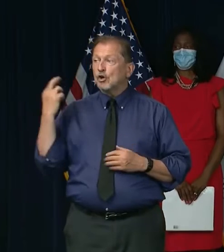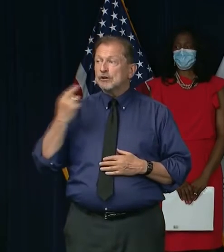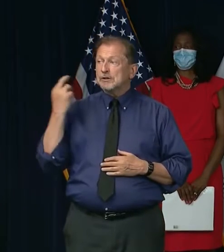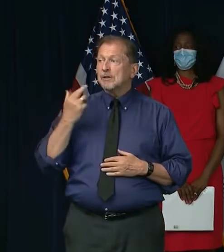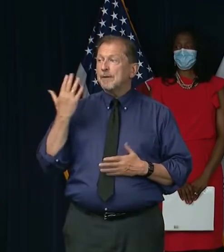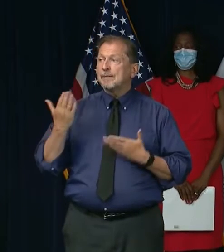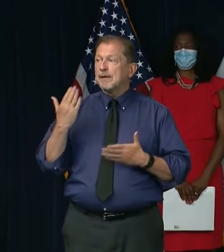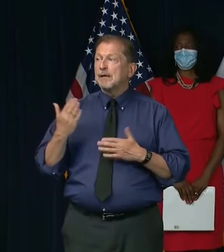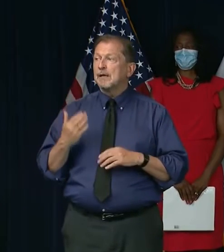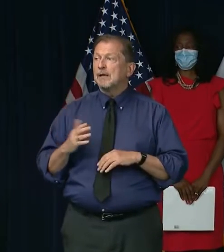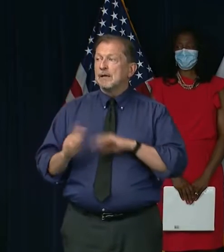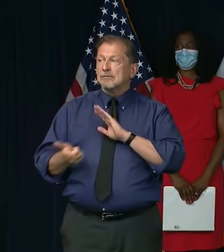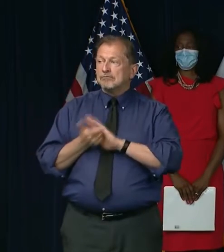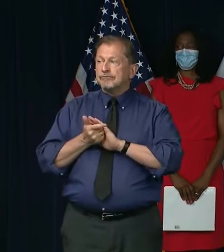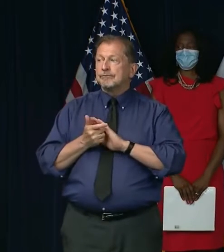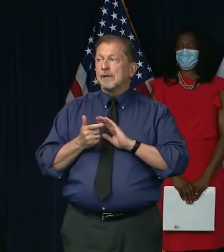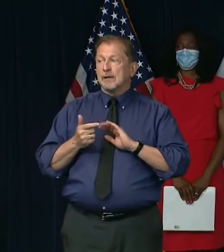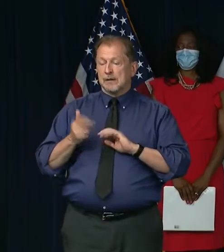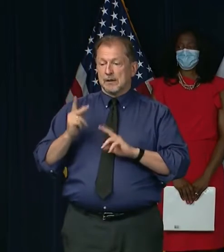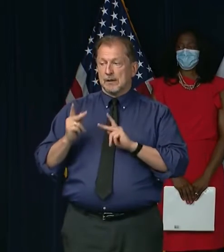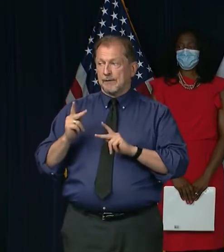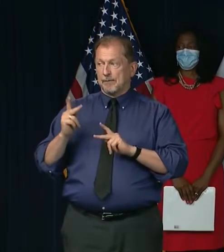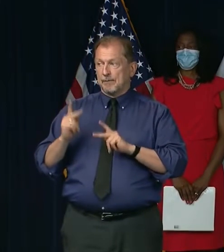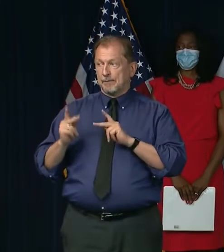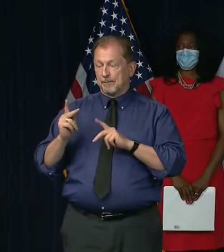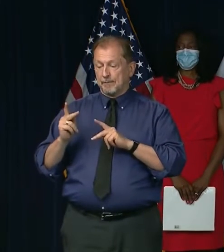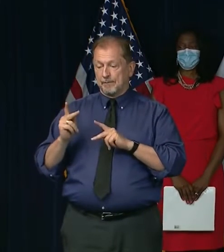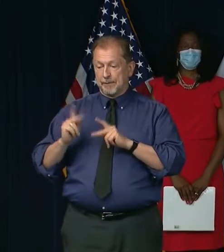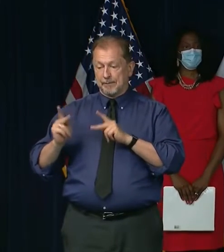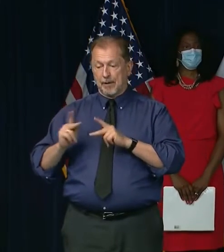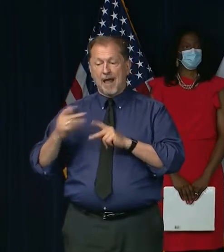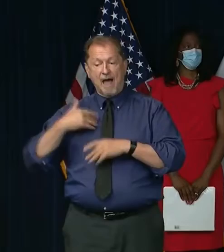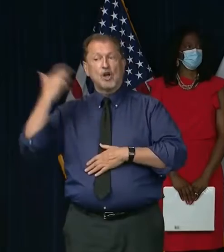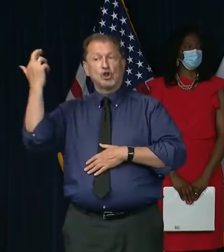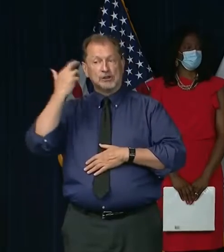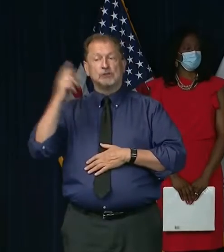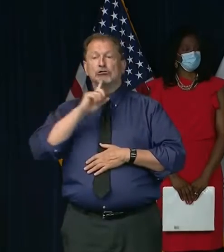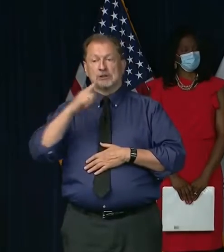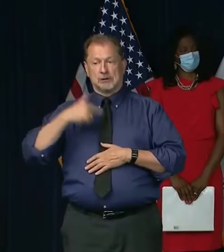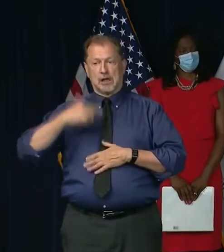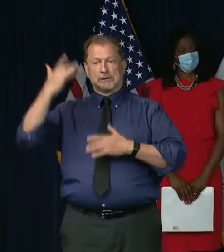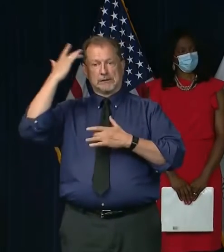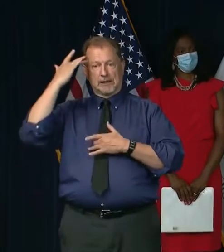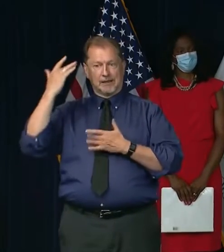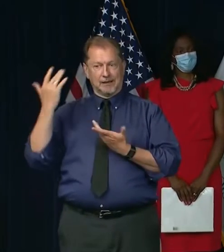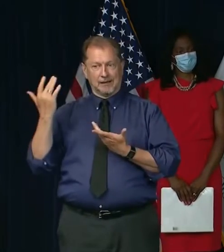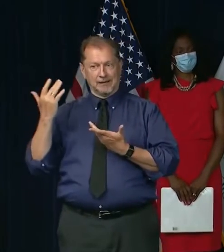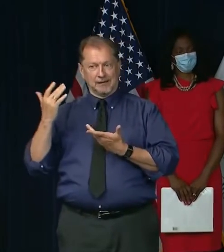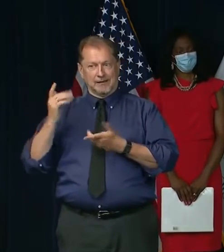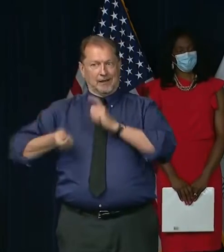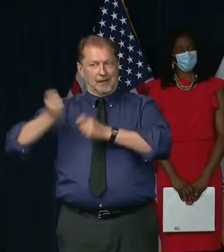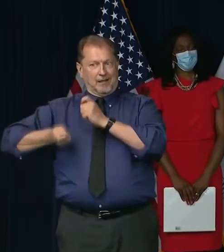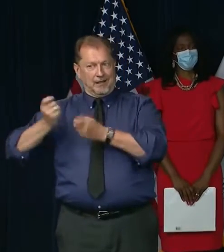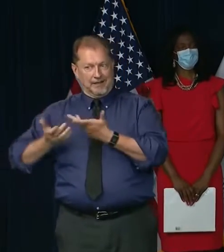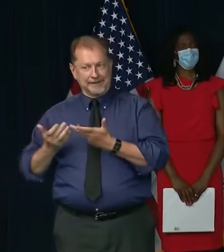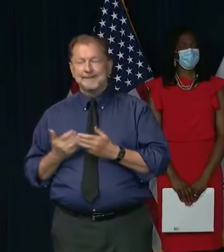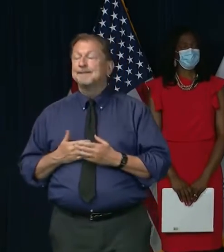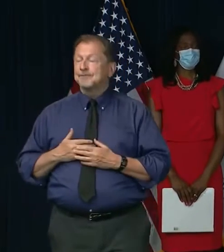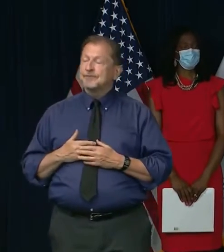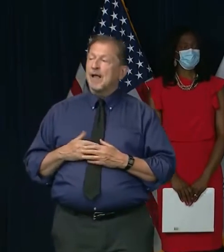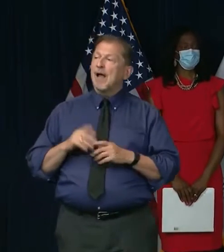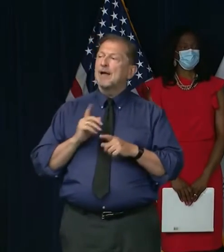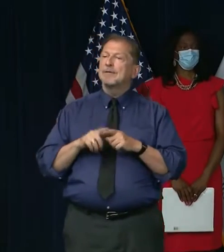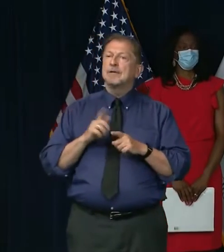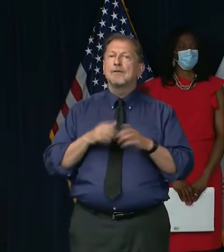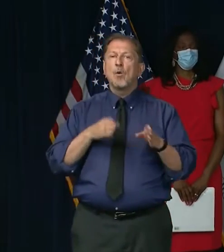only on evictions related to renters who cannot pay directly due to COVID-19? Look, we could have lots of conversation about different ways in which